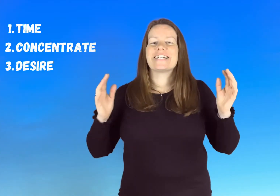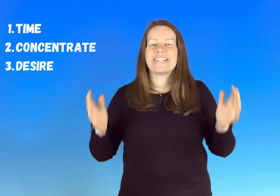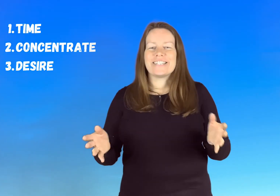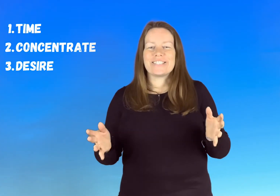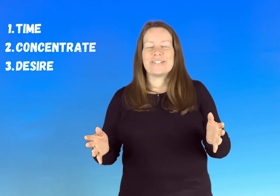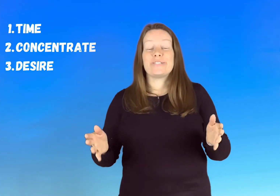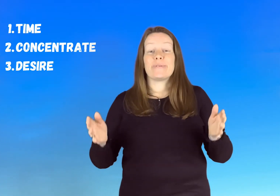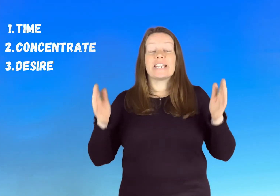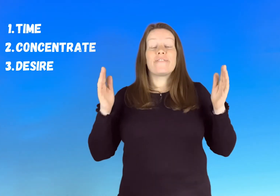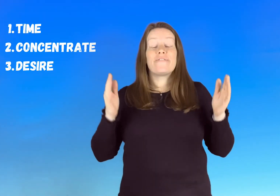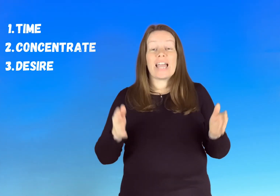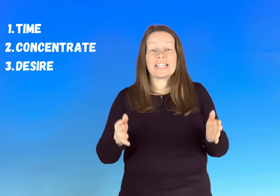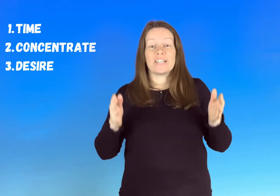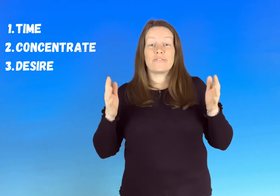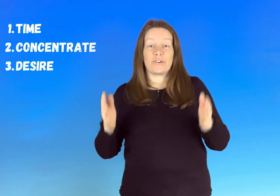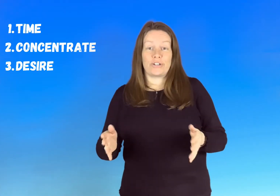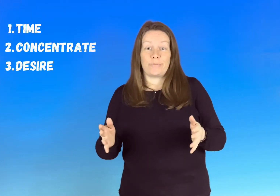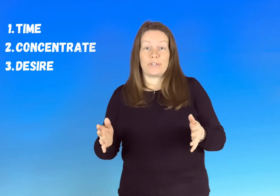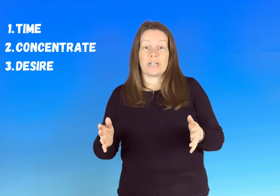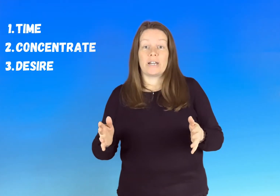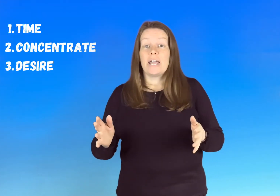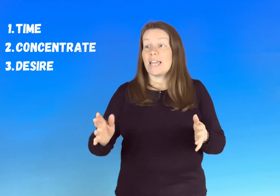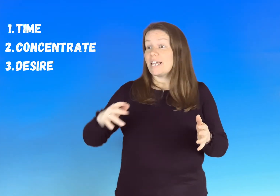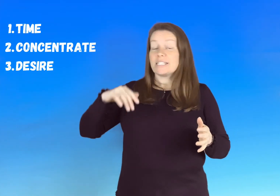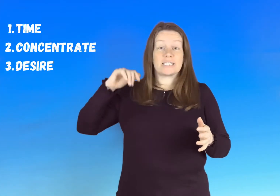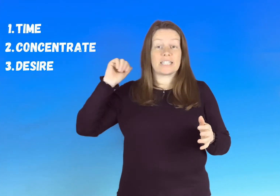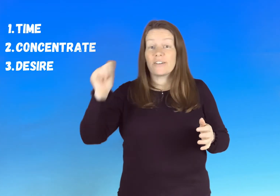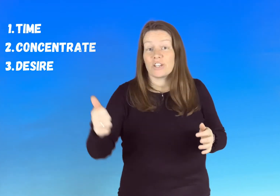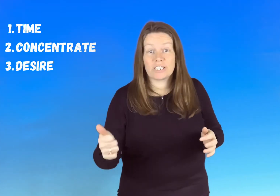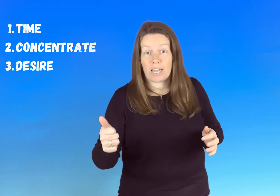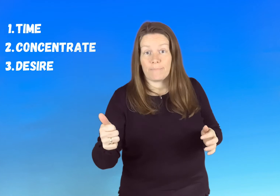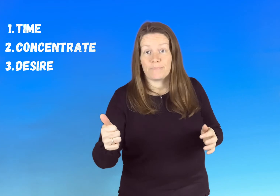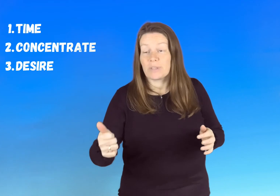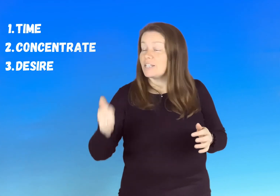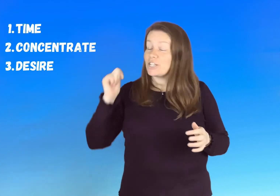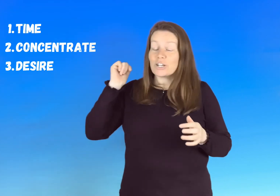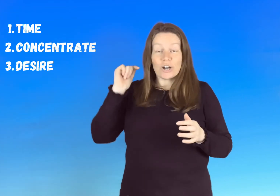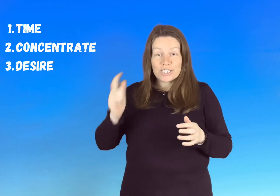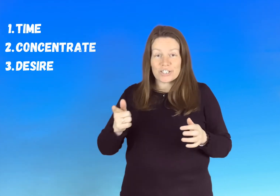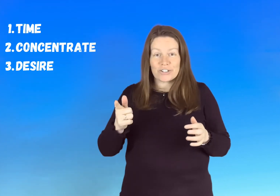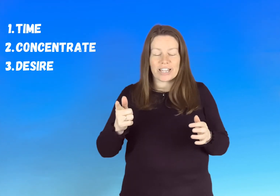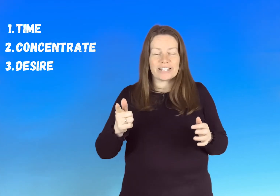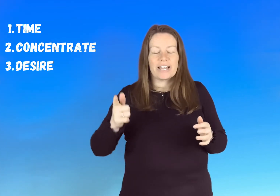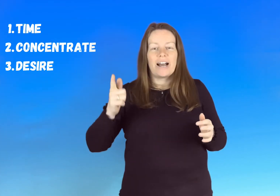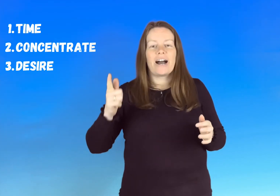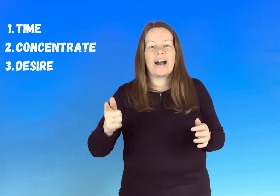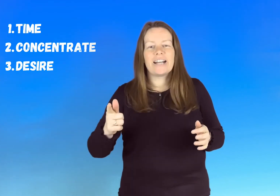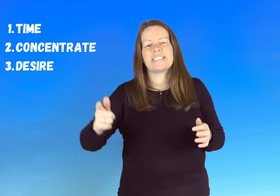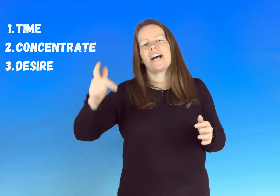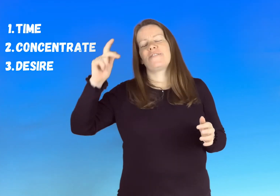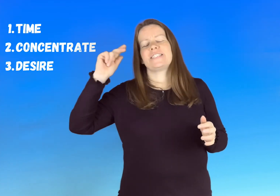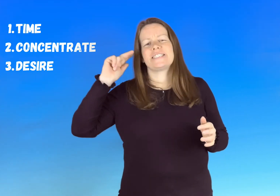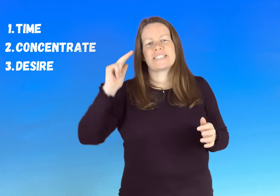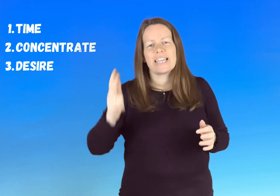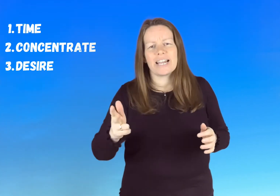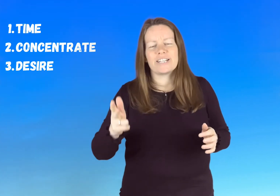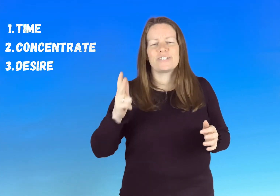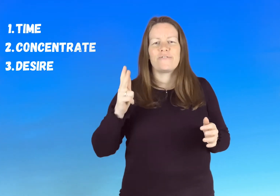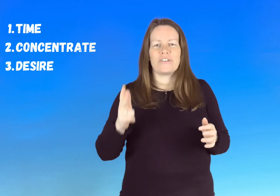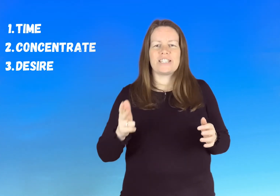encouraging you to be an effective contributor is to give your time to concentrate and to have a desire to finish